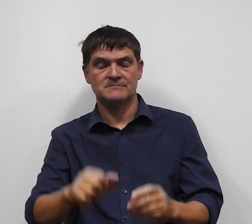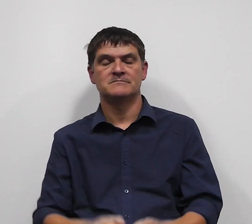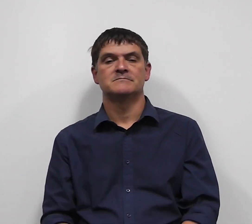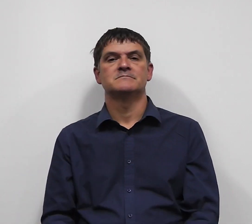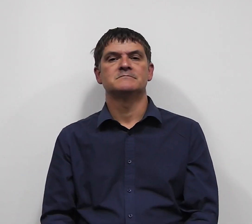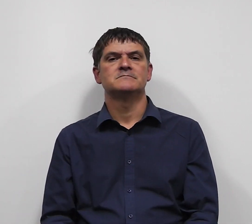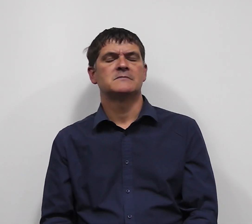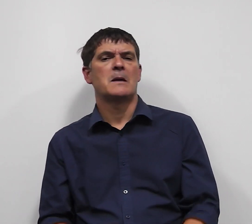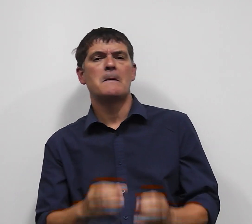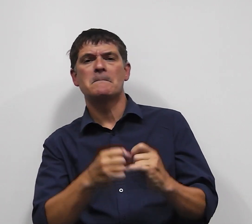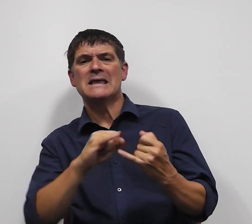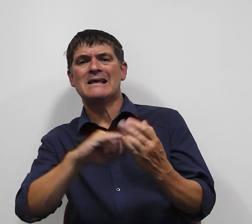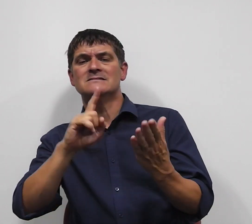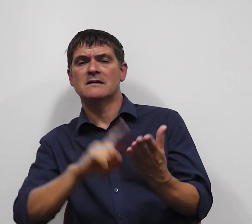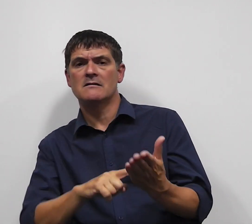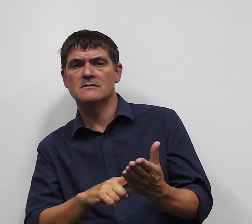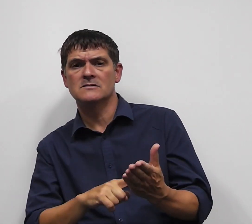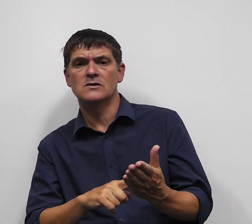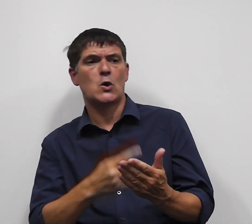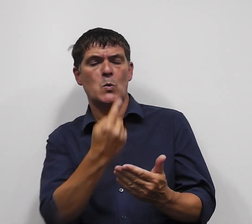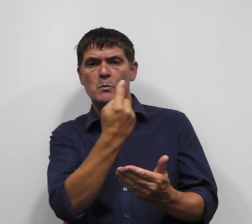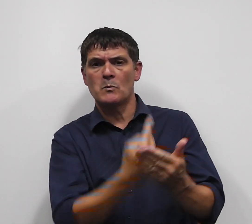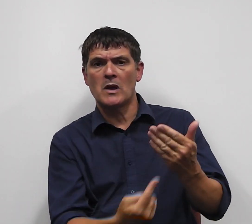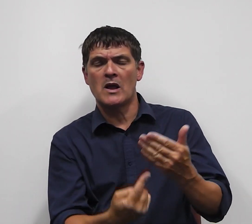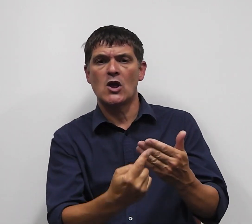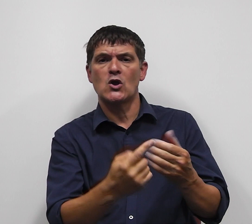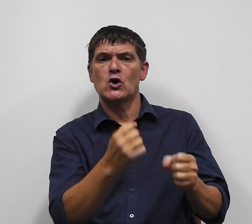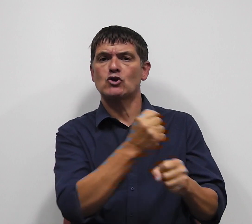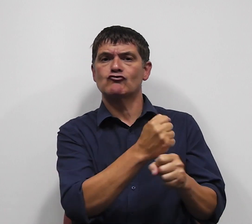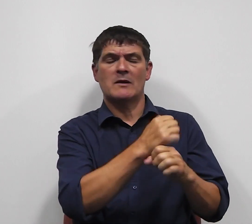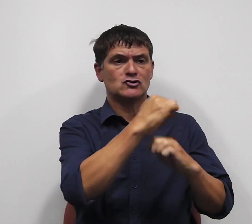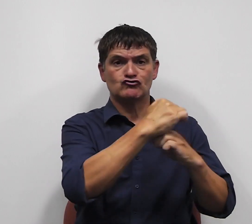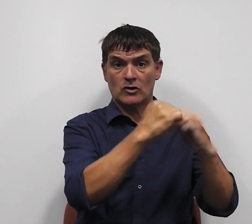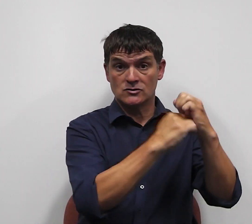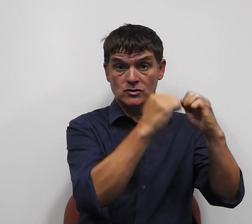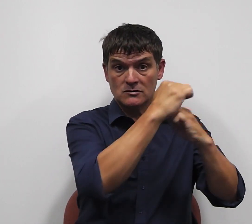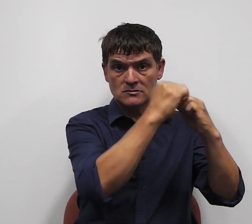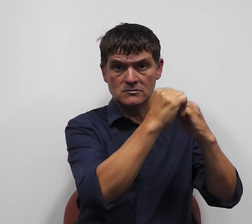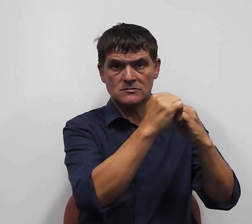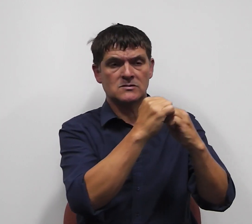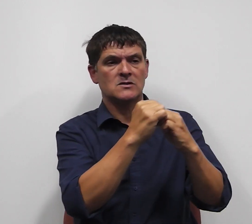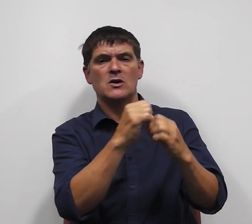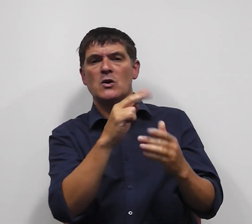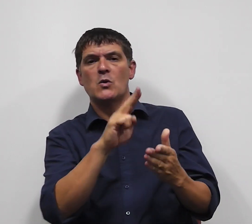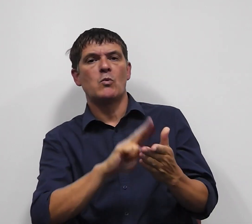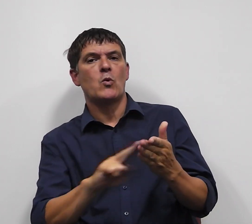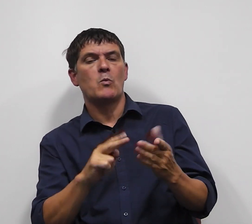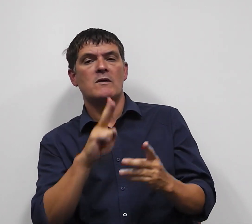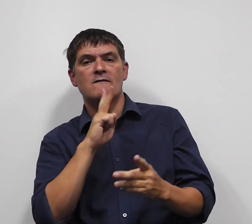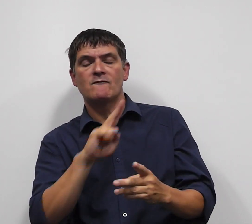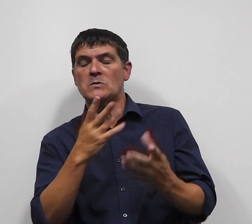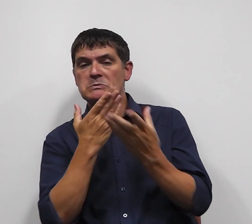BSL has its own grammar structure that normally doesn't use voice.